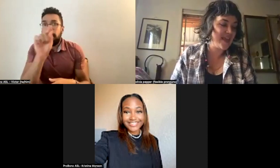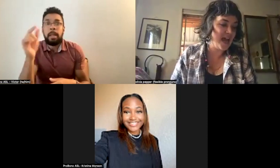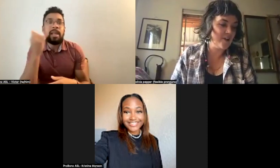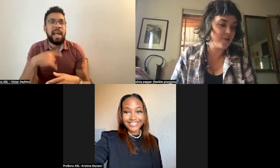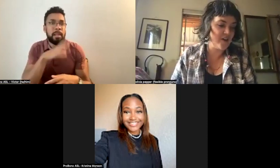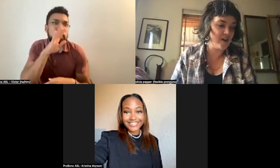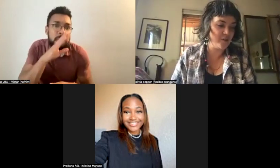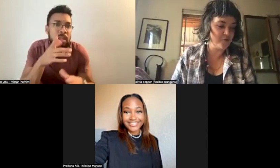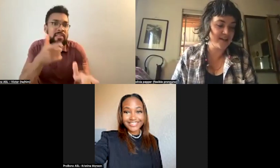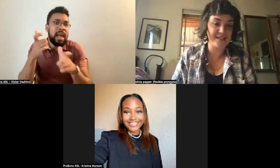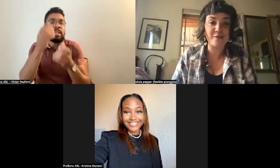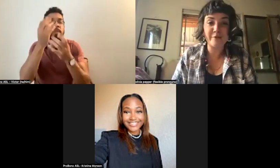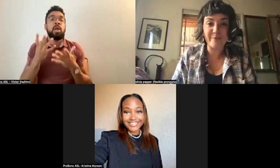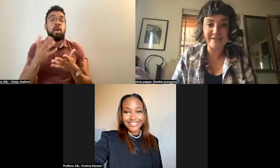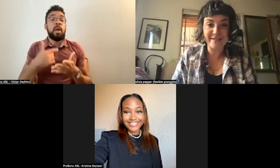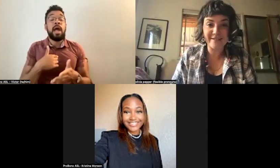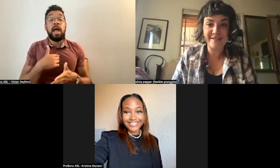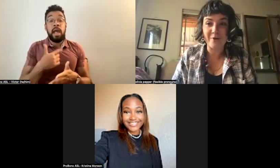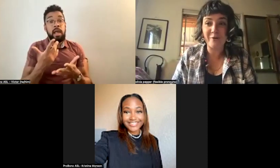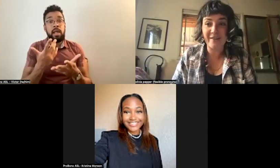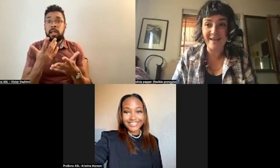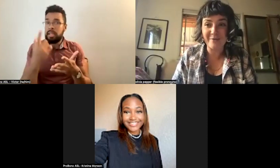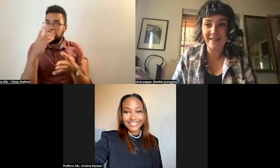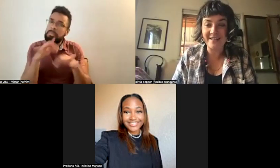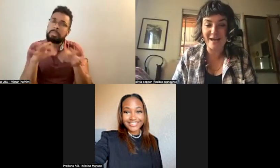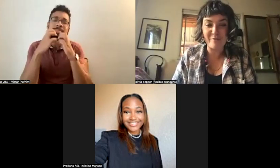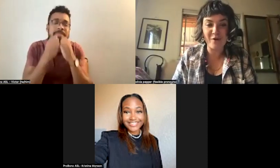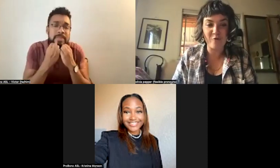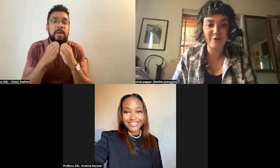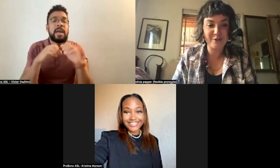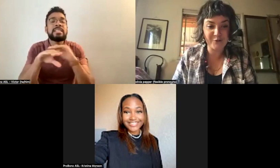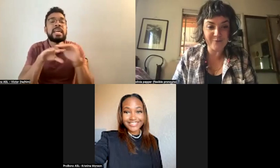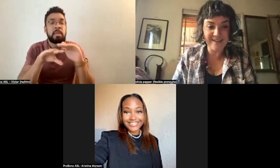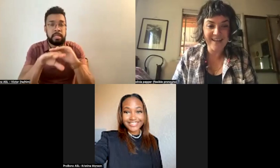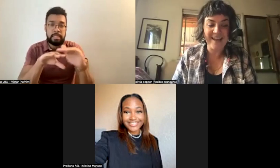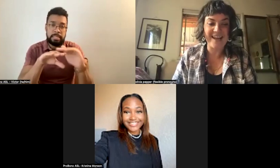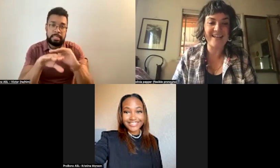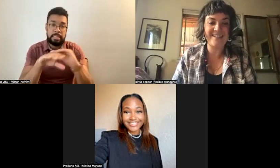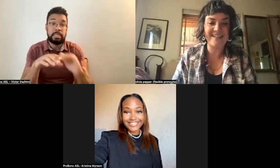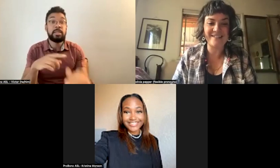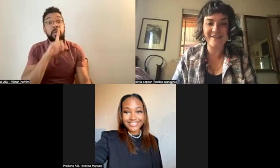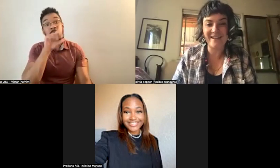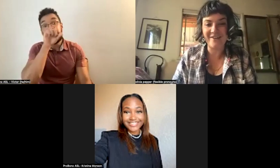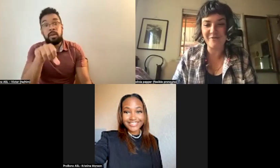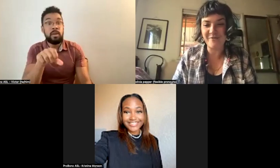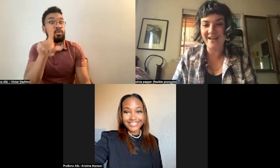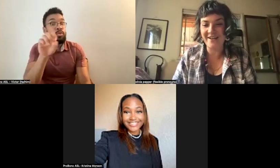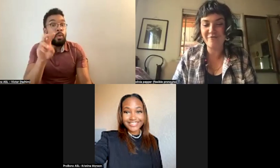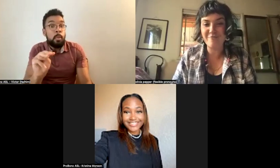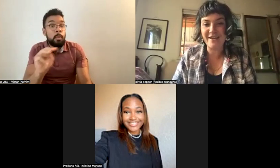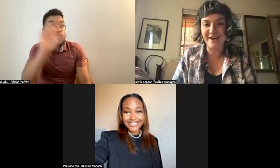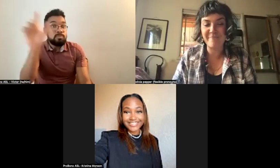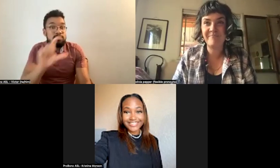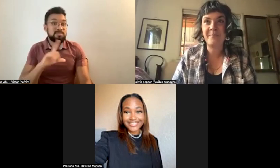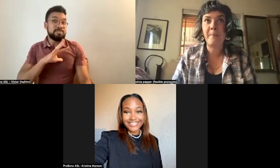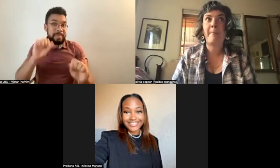I really value accessible spaces. So I'm really happy that these happen over Zoom. And I just want to thank everyone for